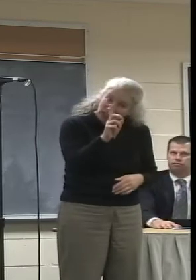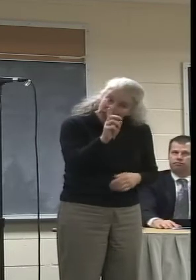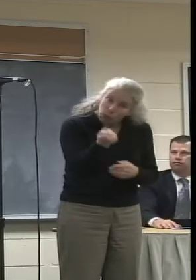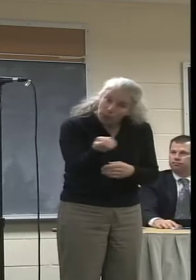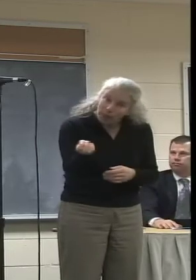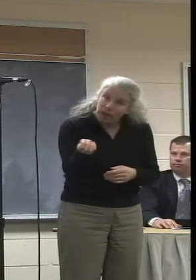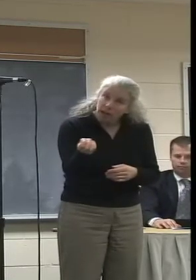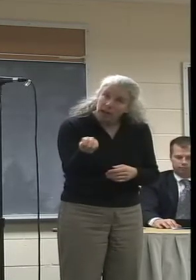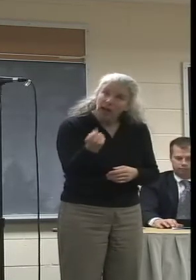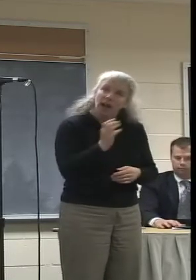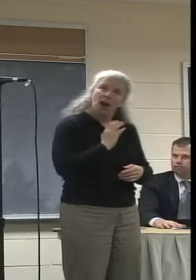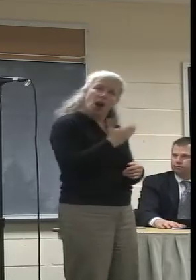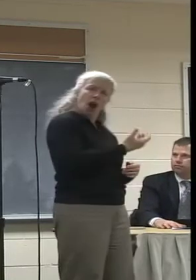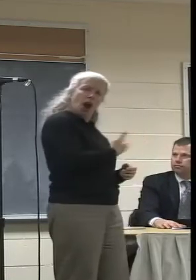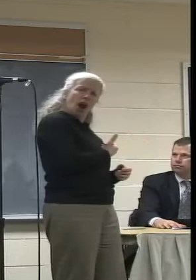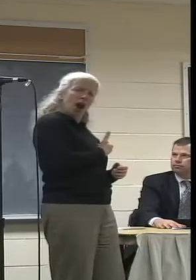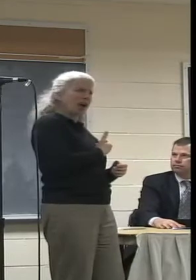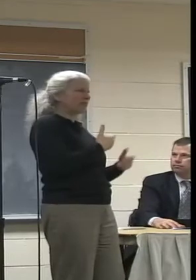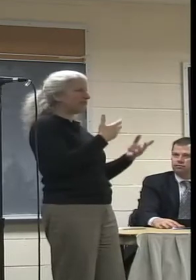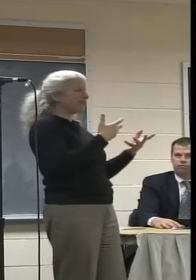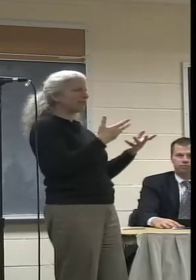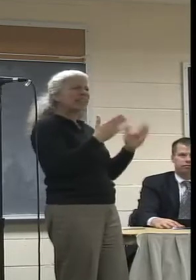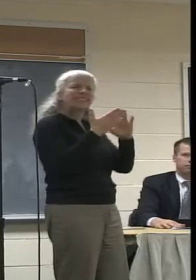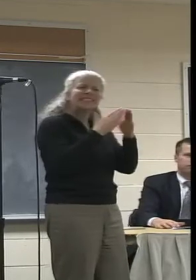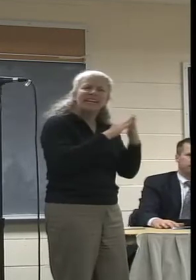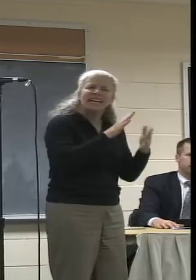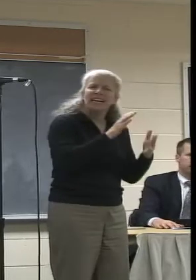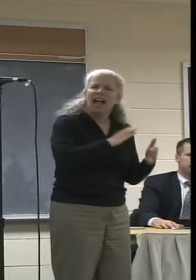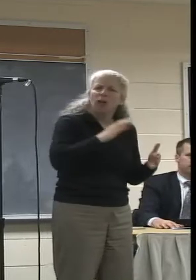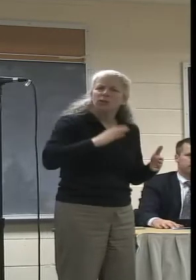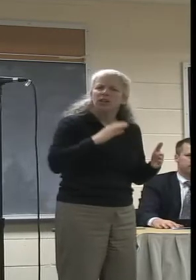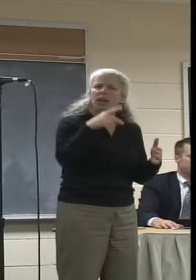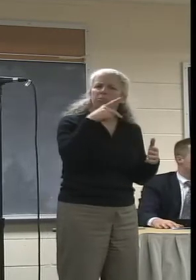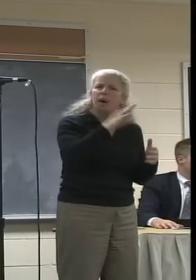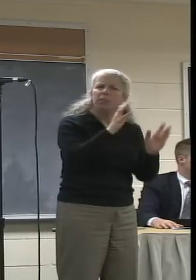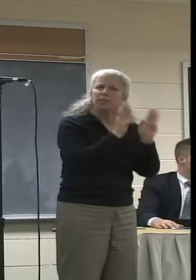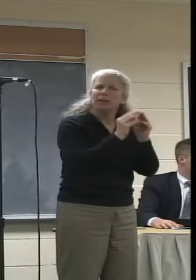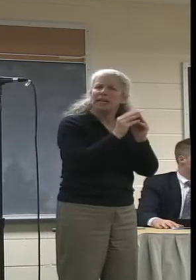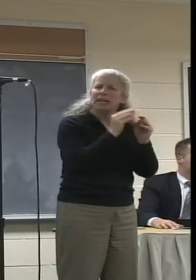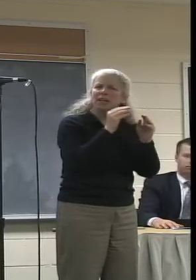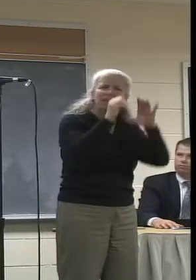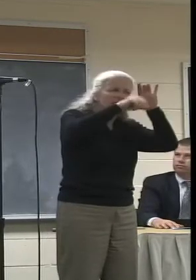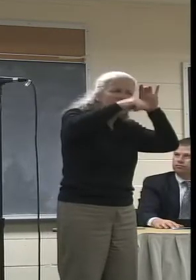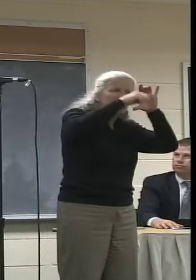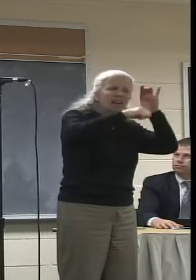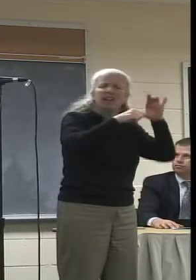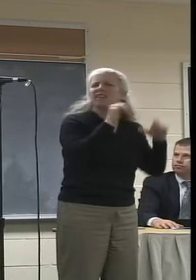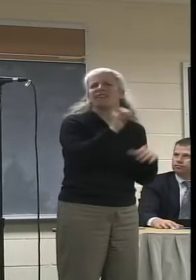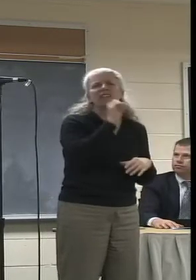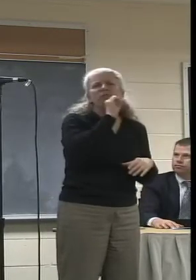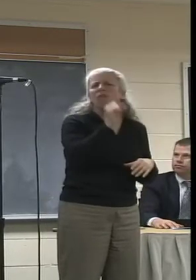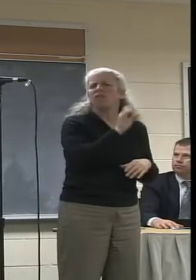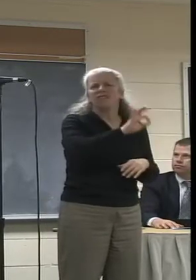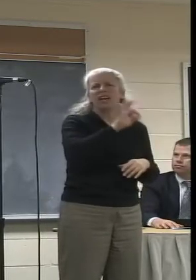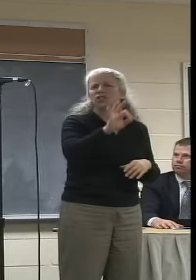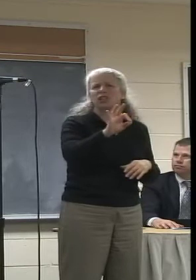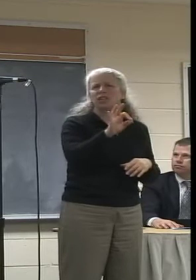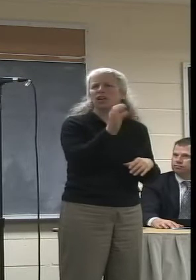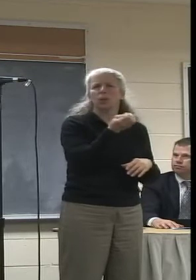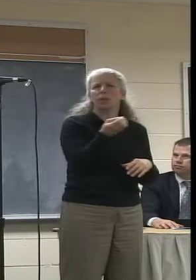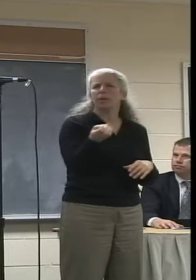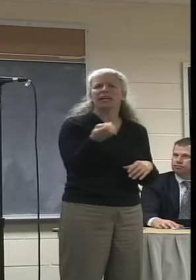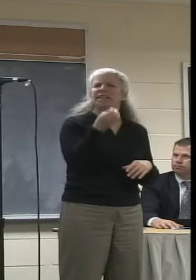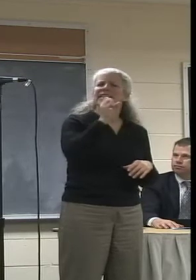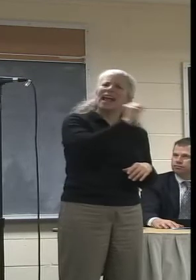our public meeting equipment is pretty outdated in standard definition. So I'd like that to be upgraded and I'd like to see our public meetings broadcast in HD as well.